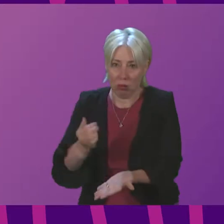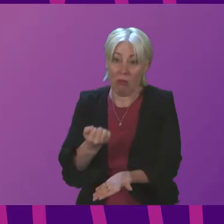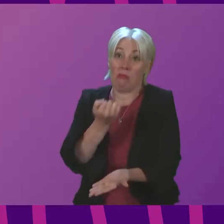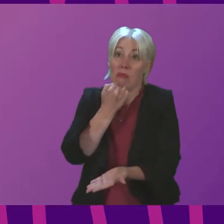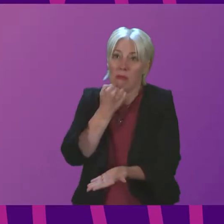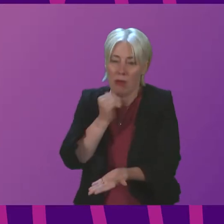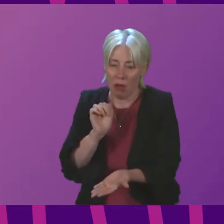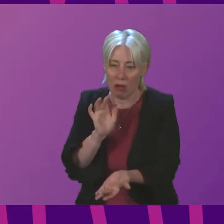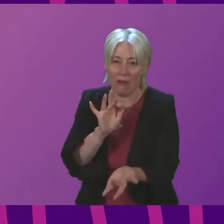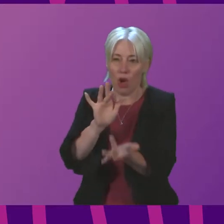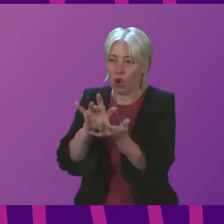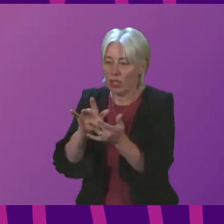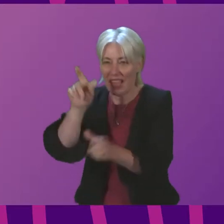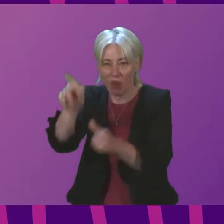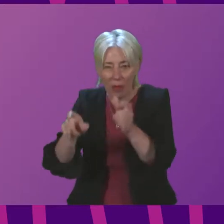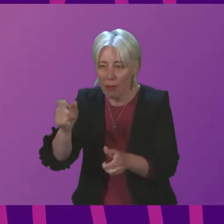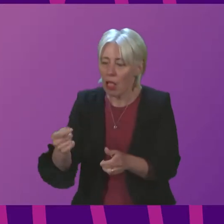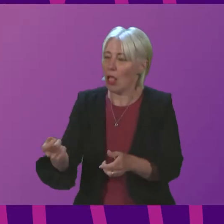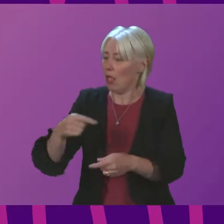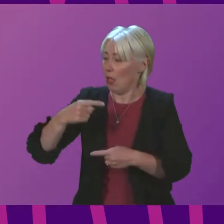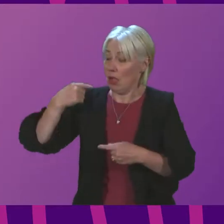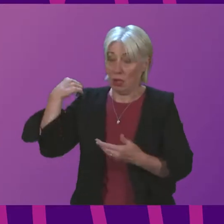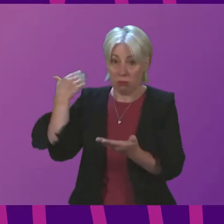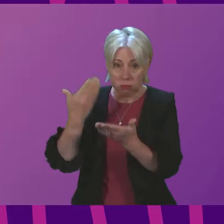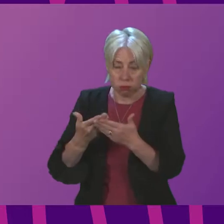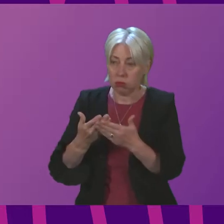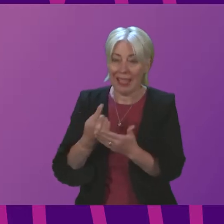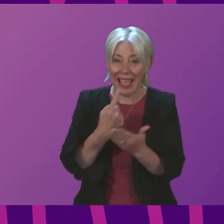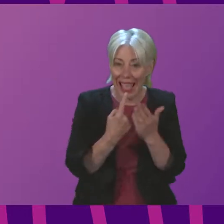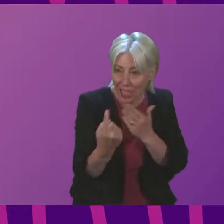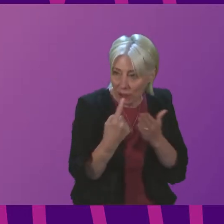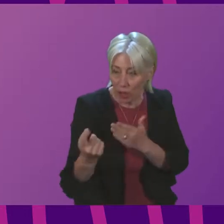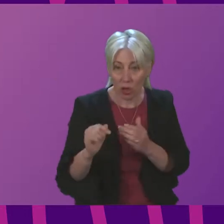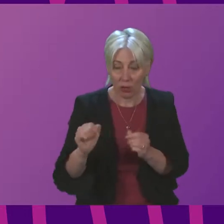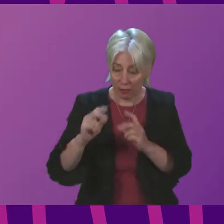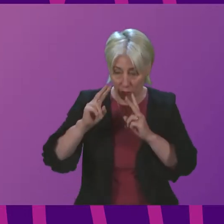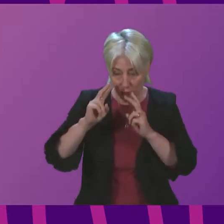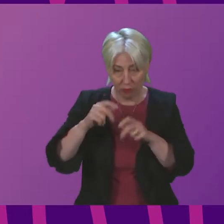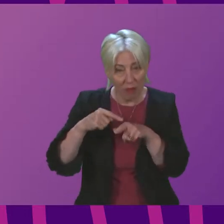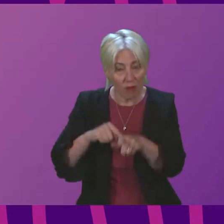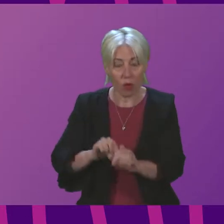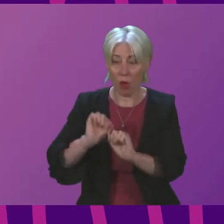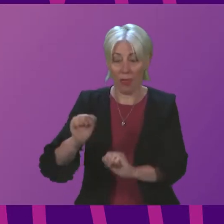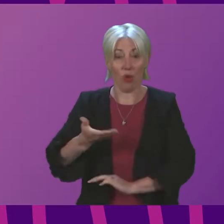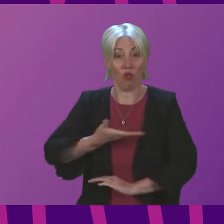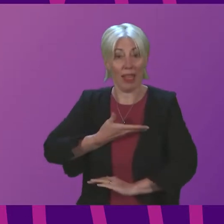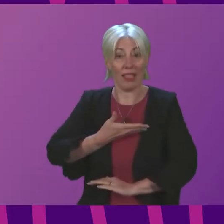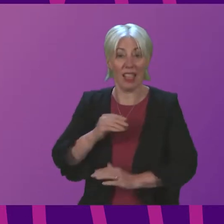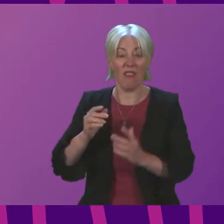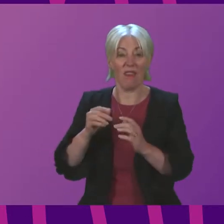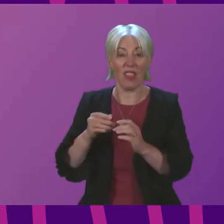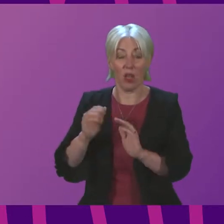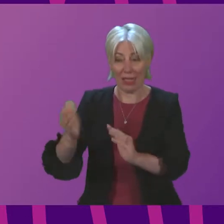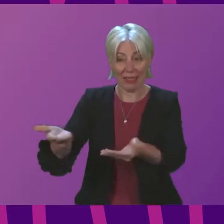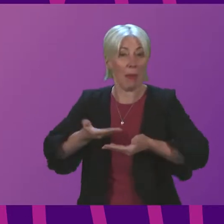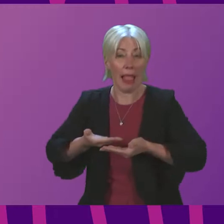contacts from members of the public it is important that individuals pursue their rights in relation to interruption of supply but